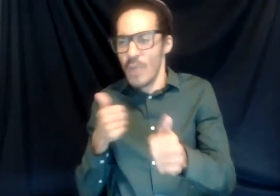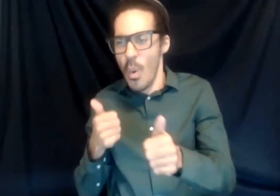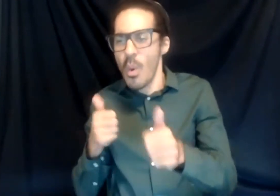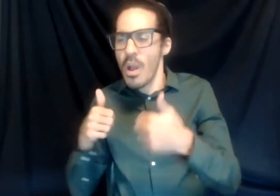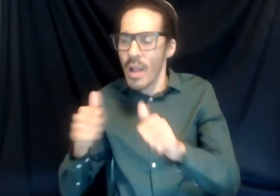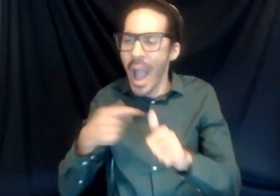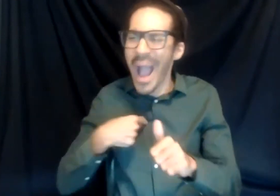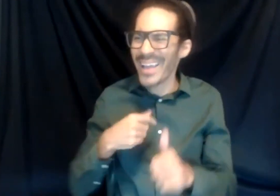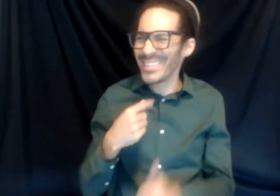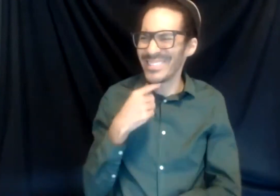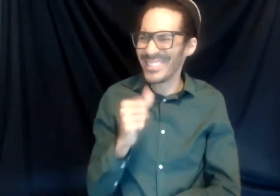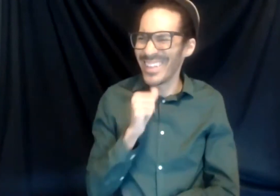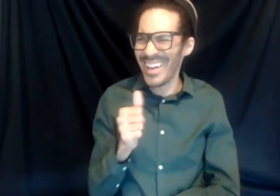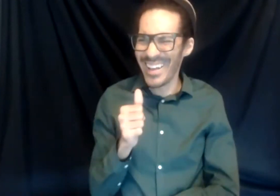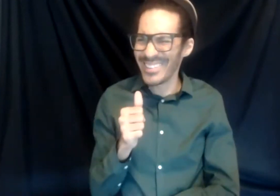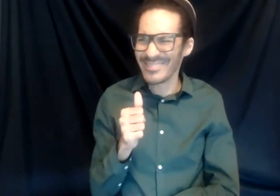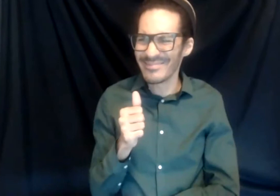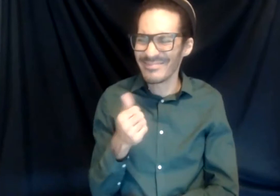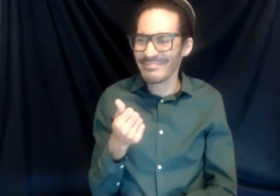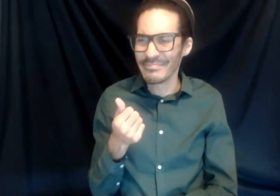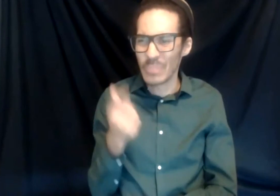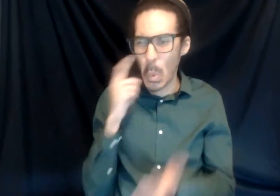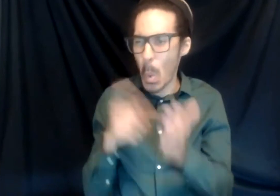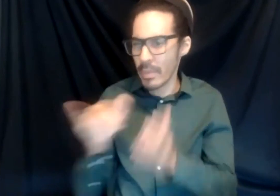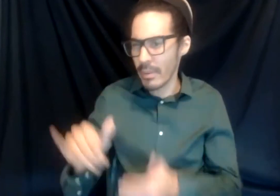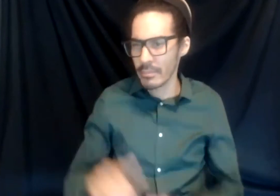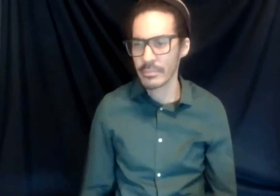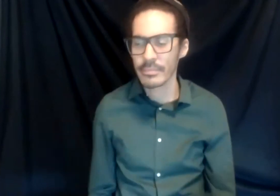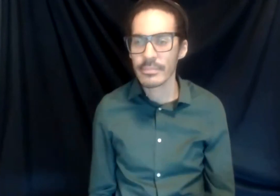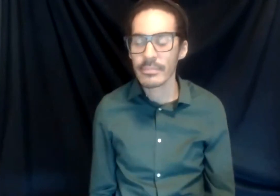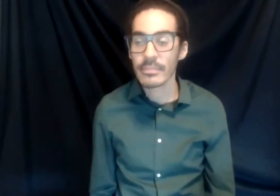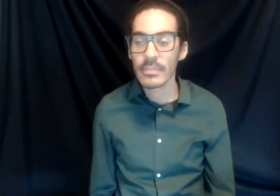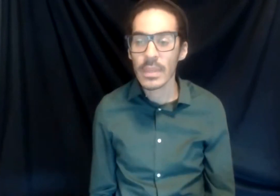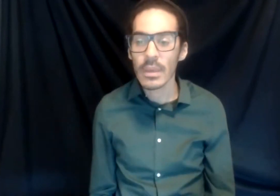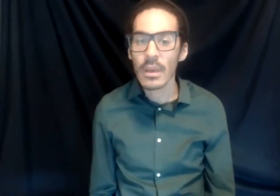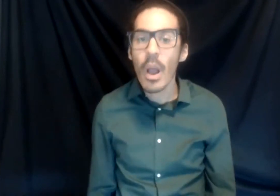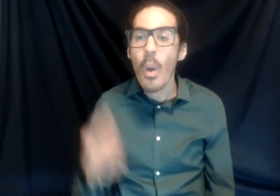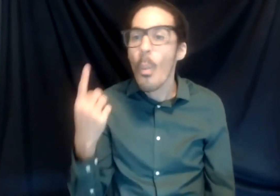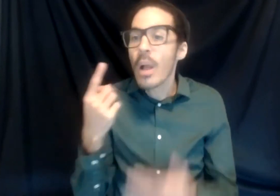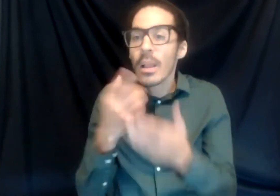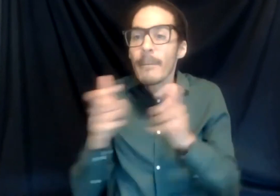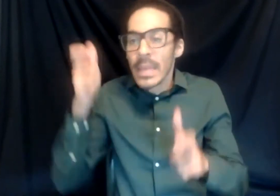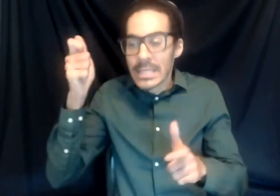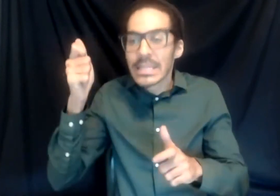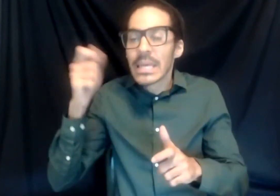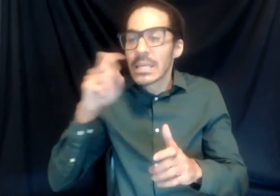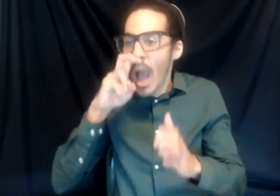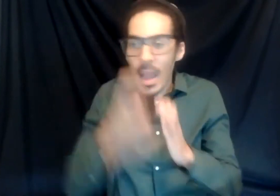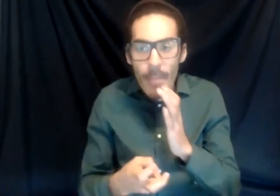immersed into it. And I think it's kind of the biggest thing that when you're not immersed into a group, you don't really feel